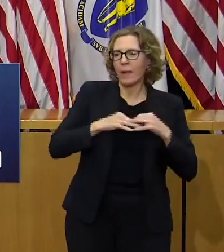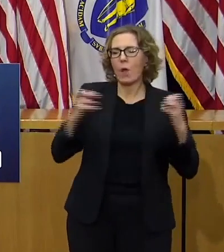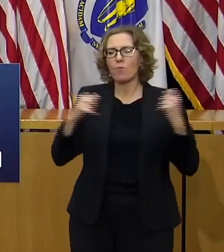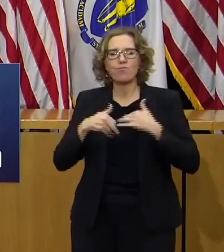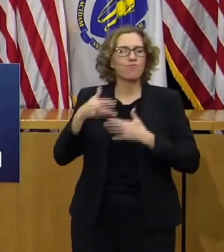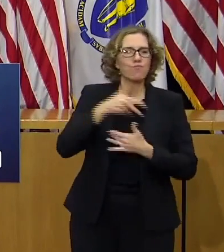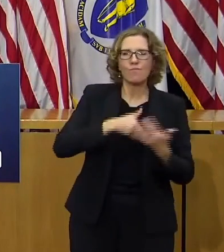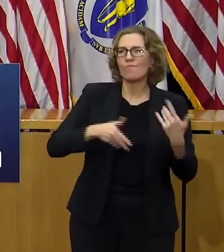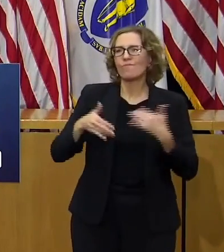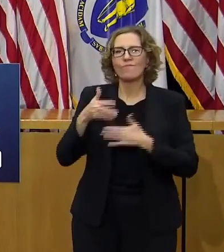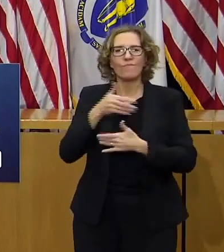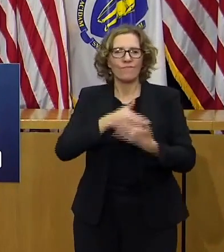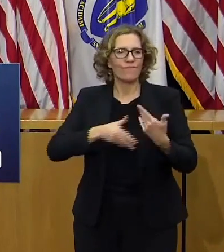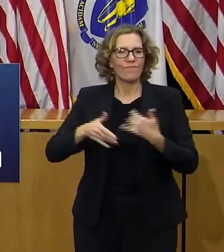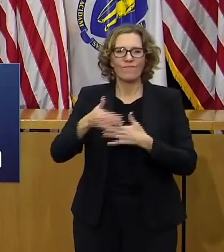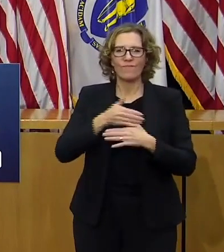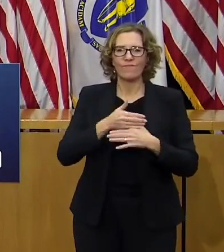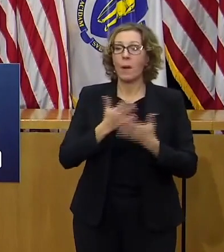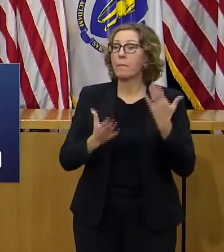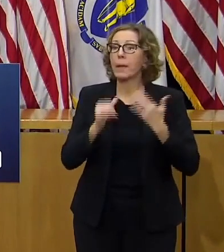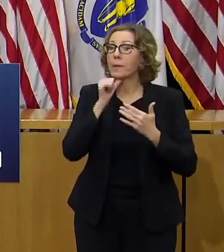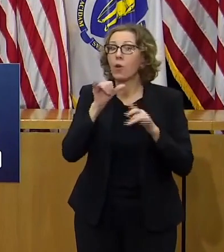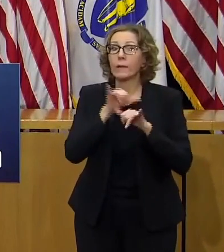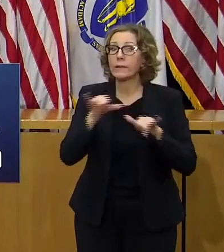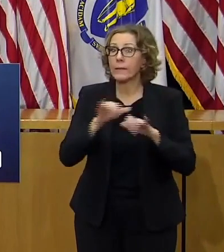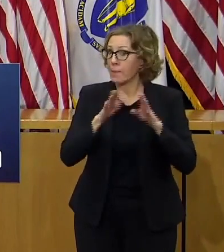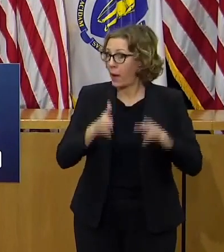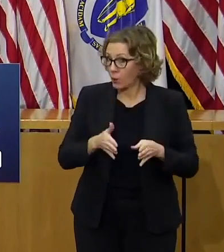but who don't necessarily live with each other